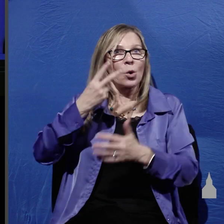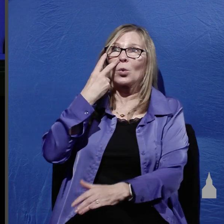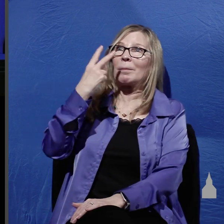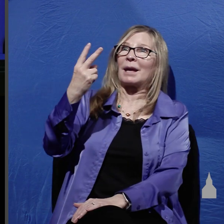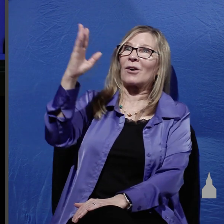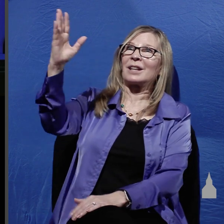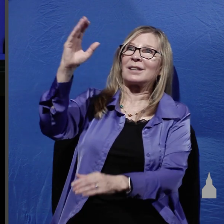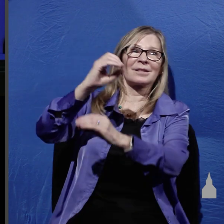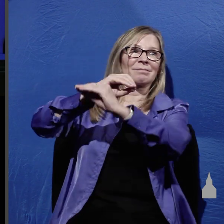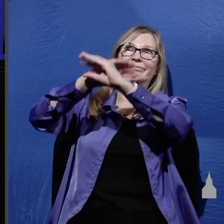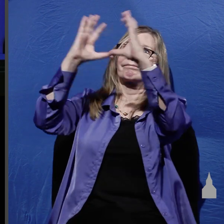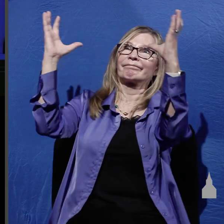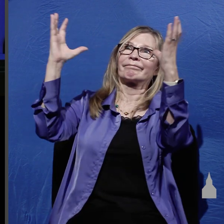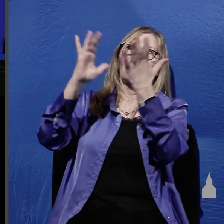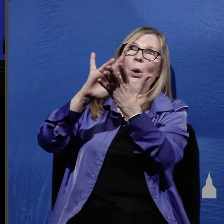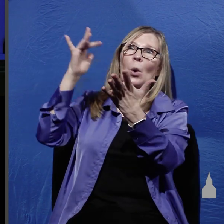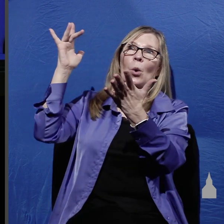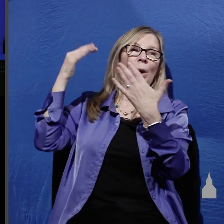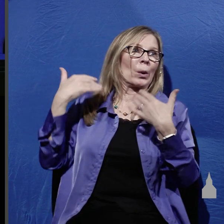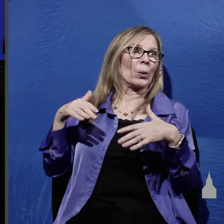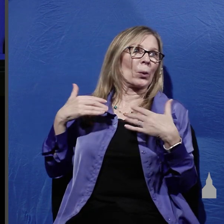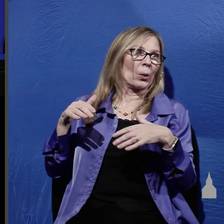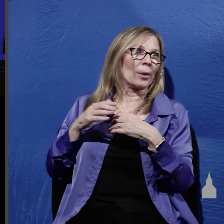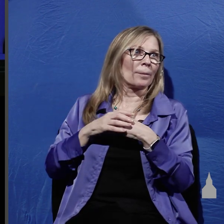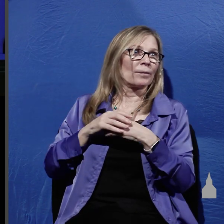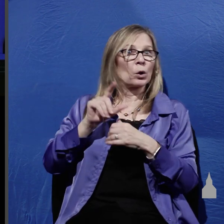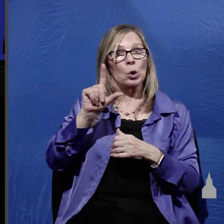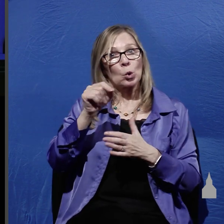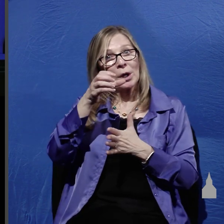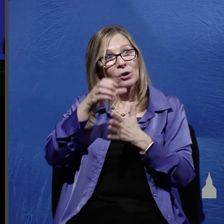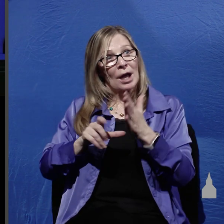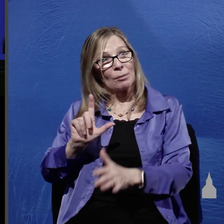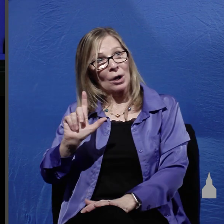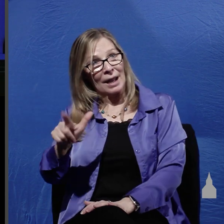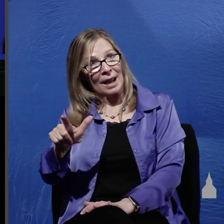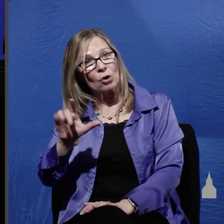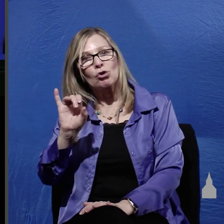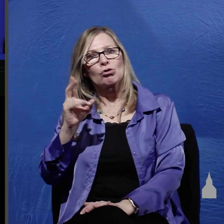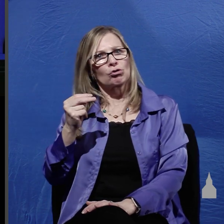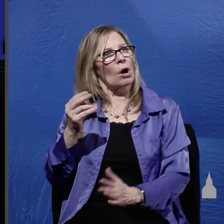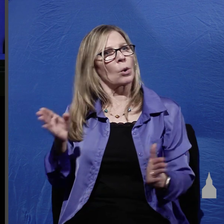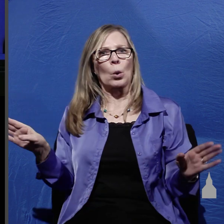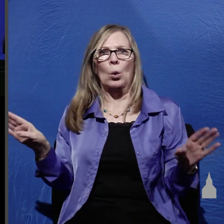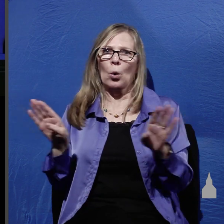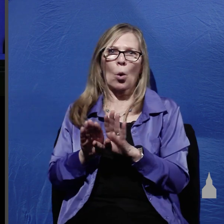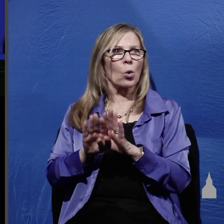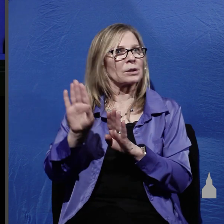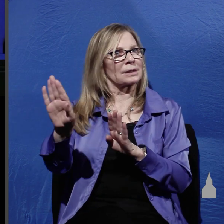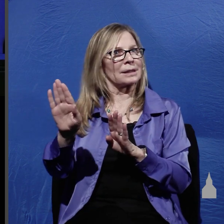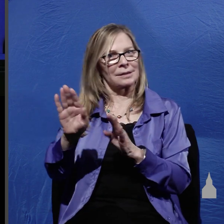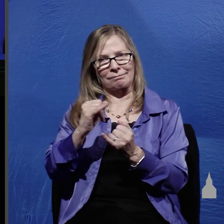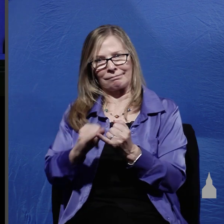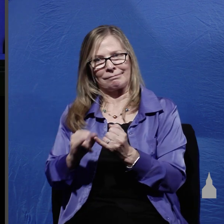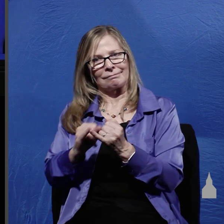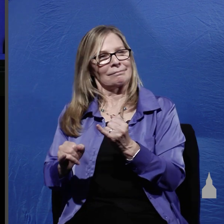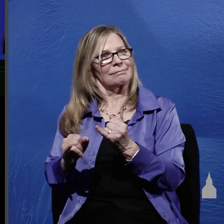and then 20 chapters later John essentially closes his book on the same note about